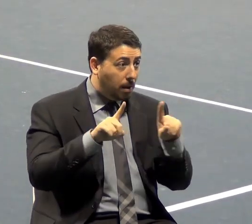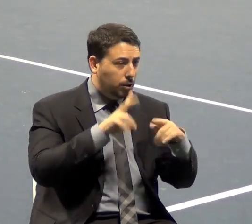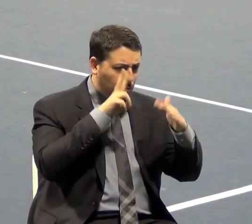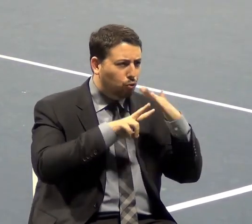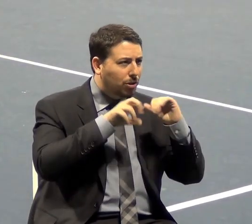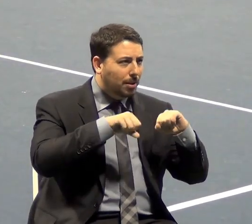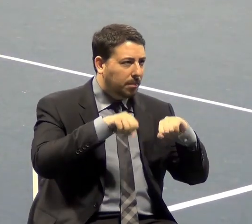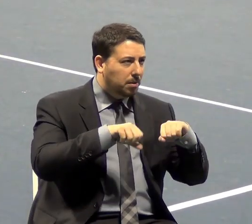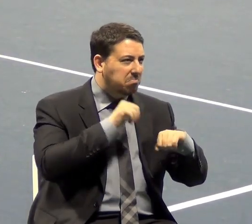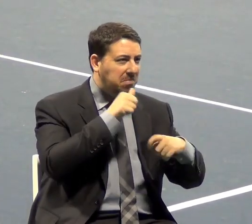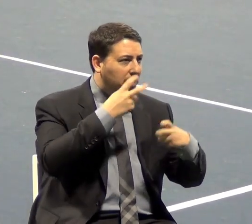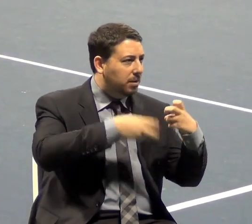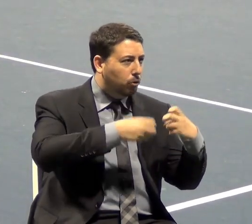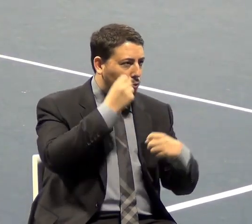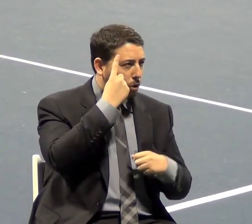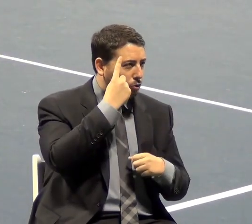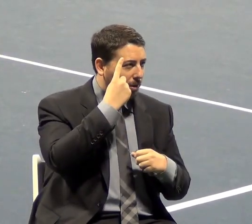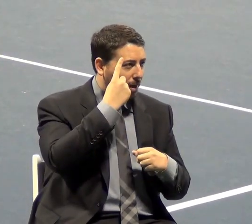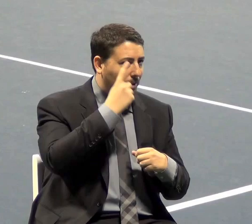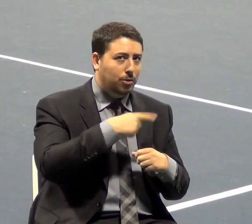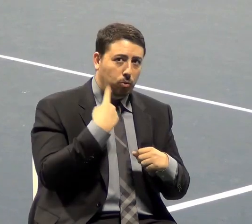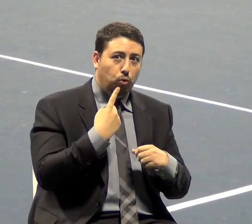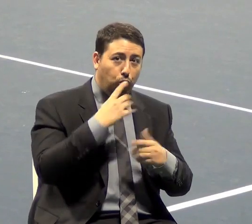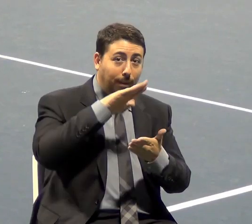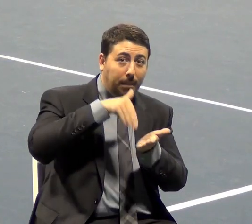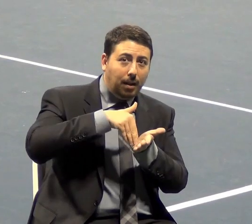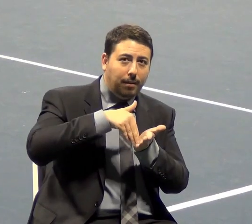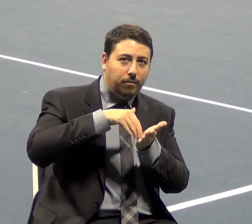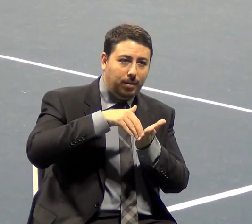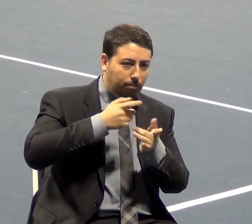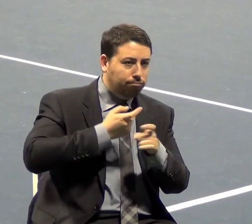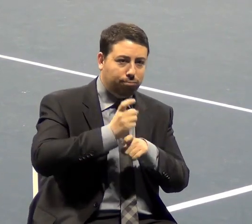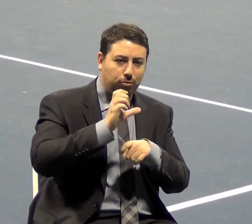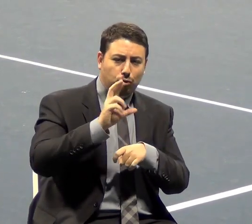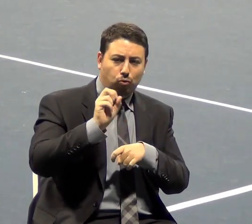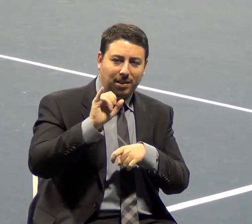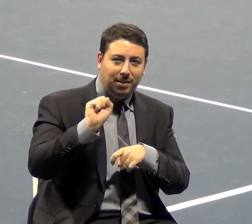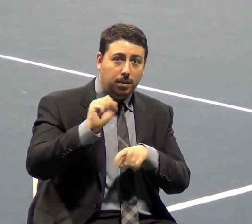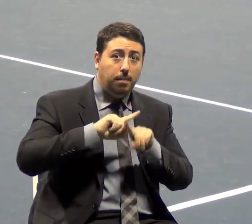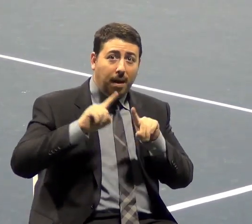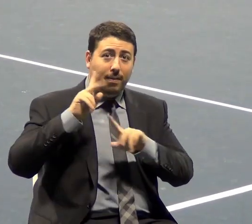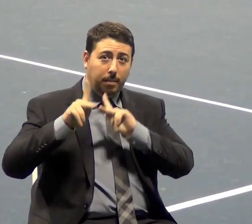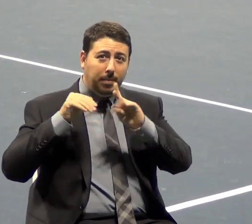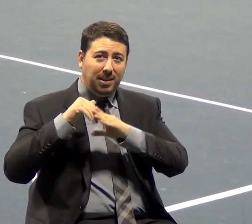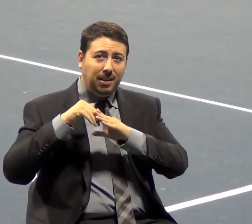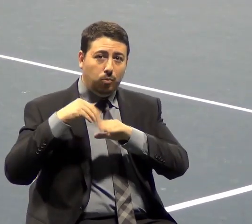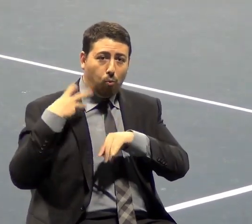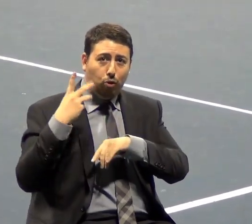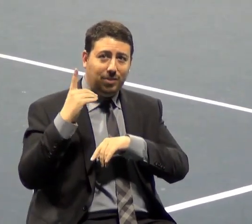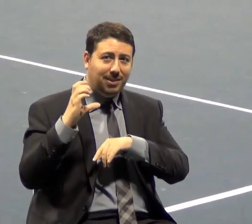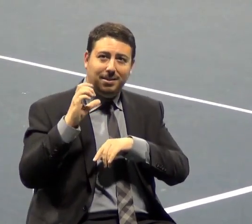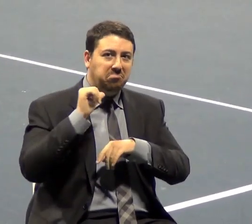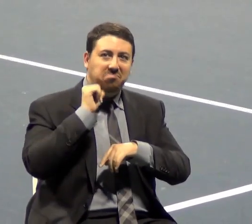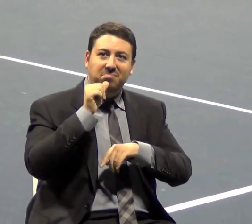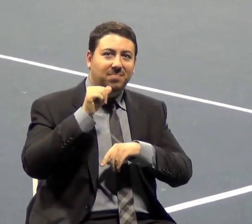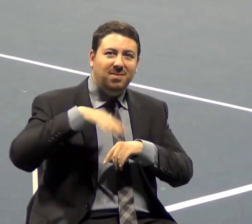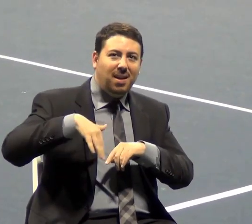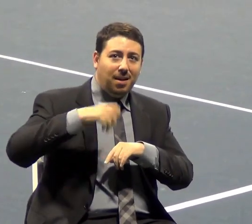difficult to understand. We're in the midst of this. And yet the people in Washington have not come around to understanding what the